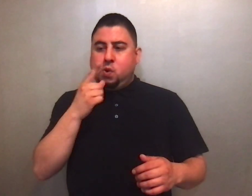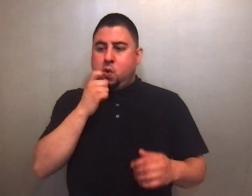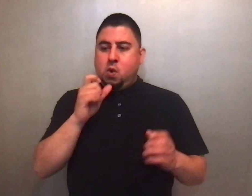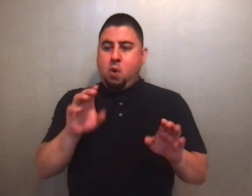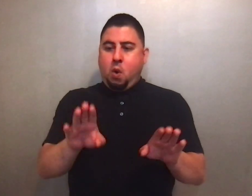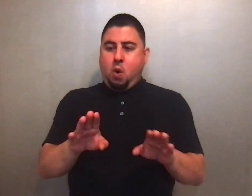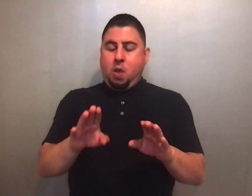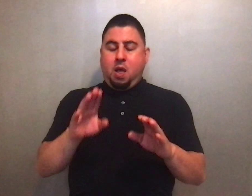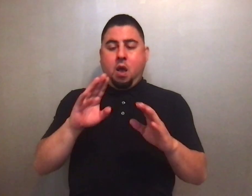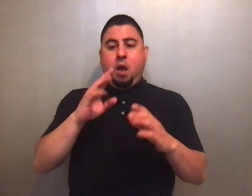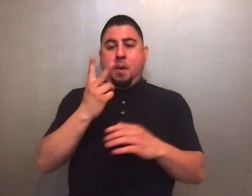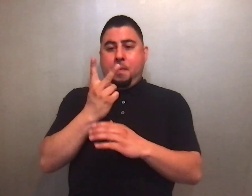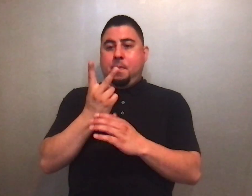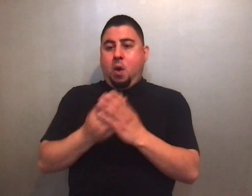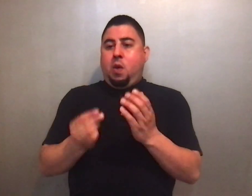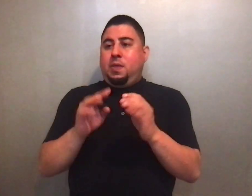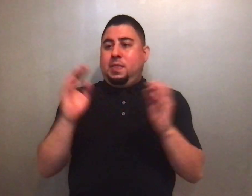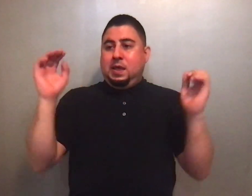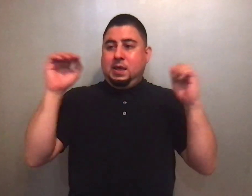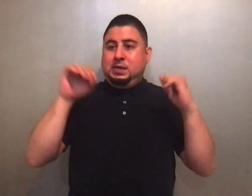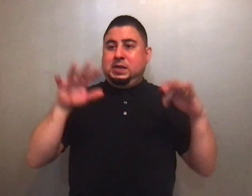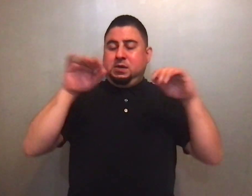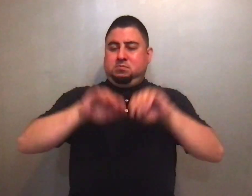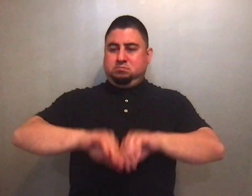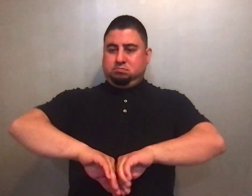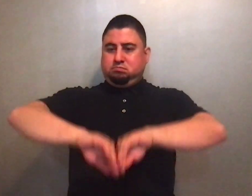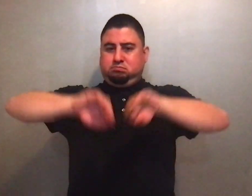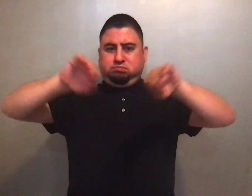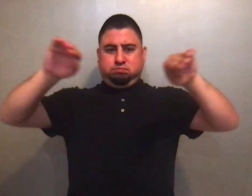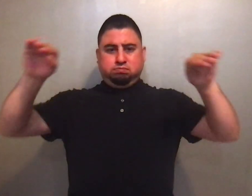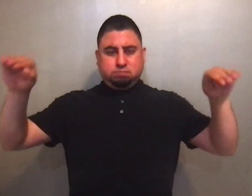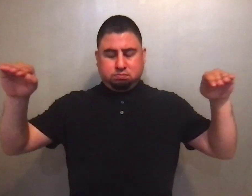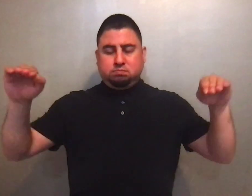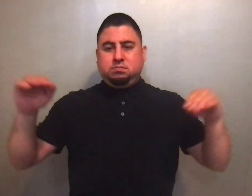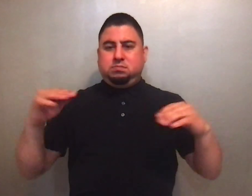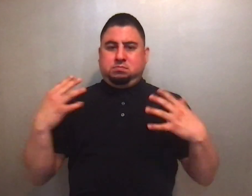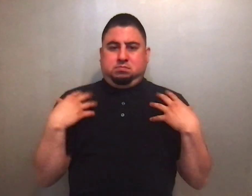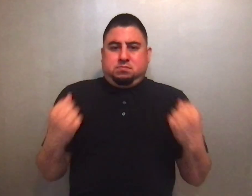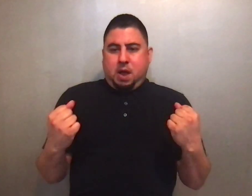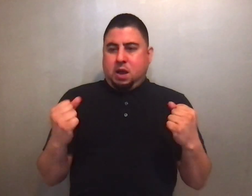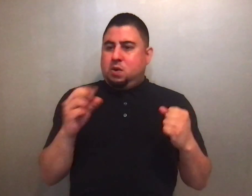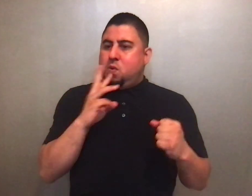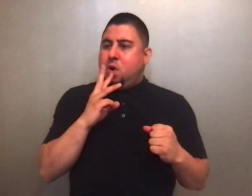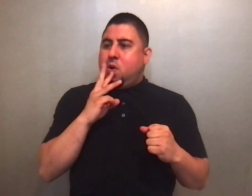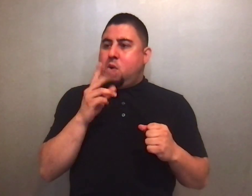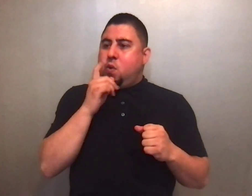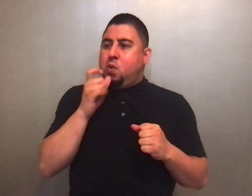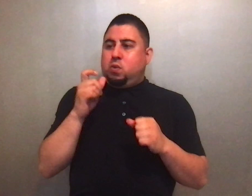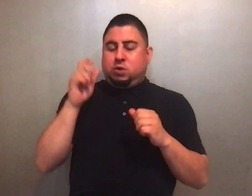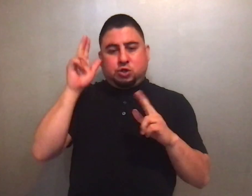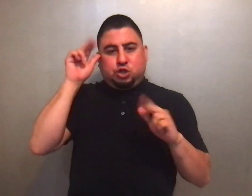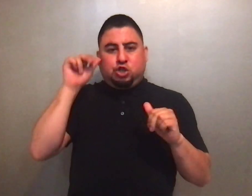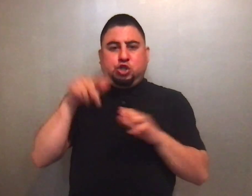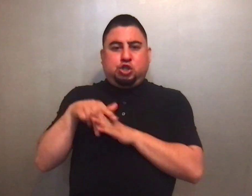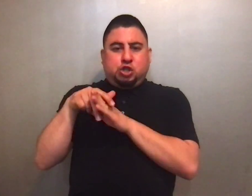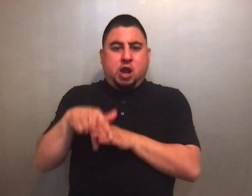sea and a path in the mighty waters, who leads out chariots and horsemen, a powerful army,